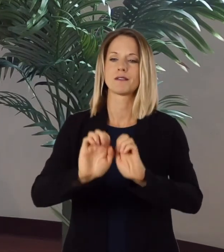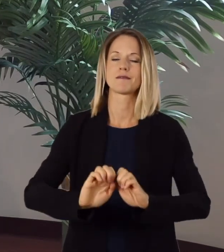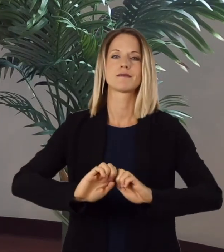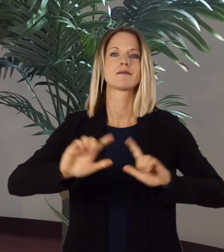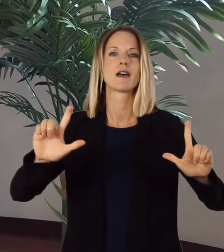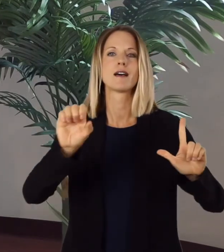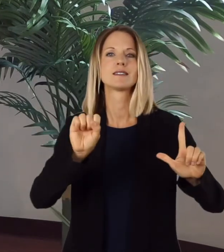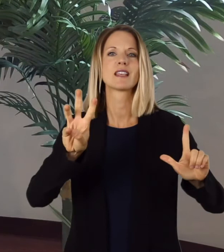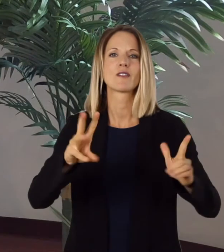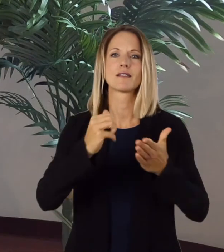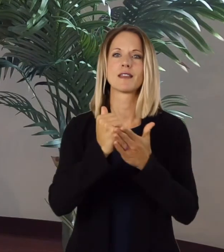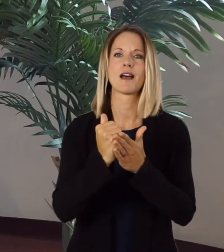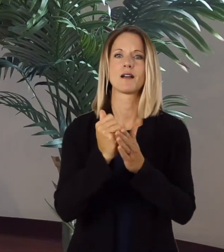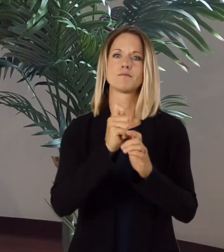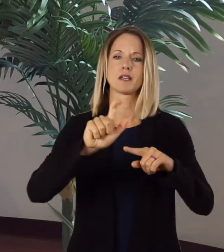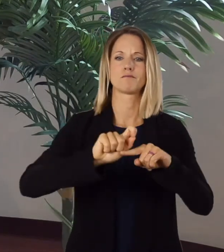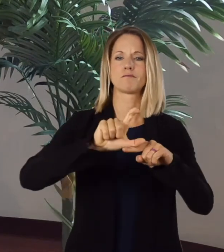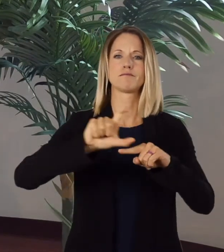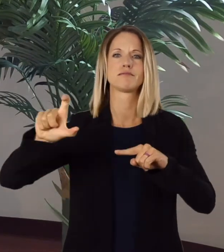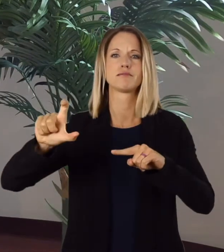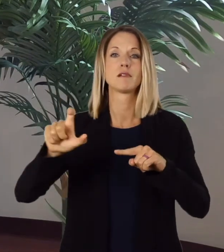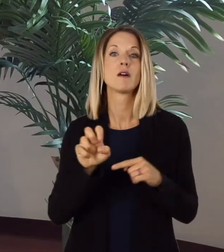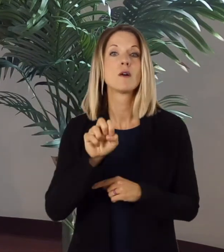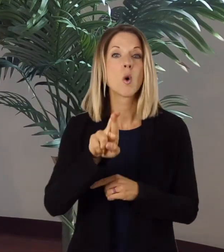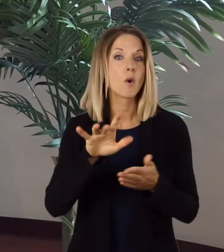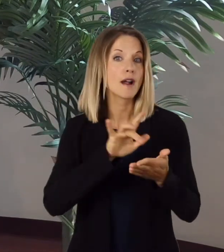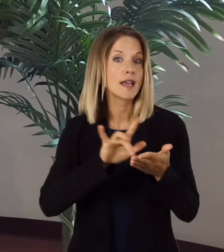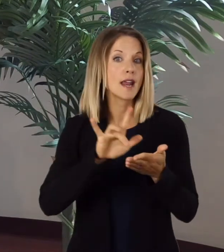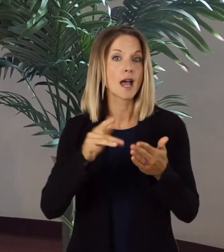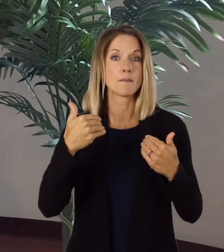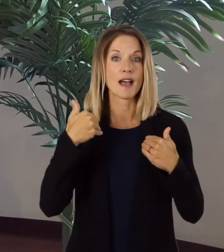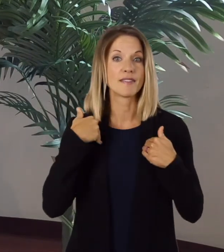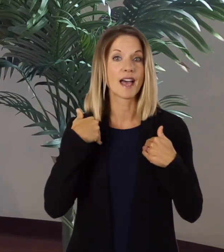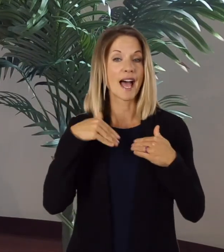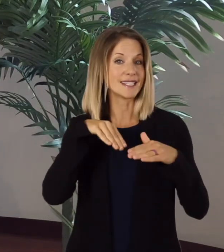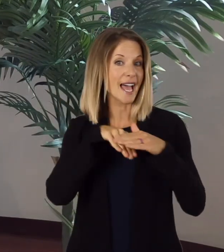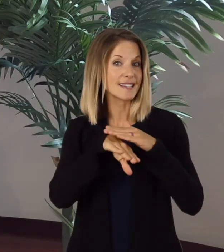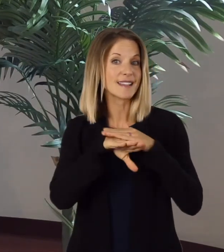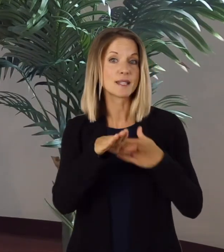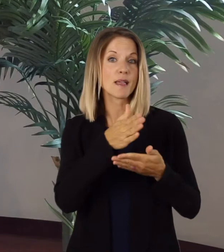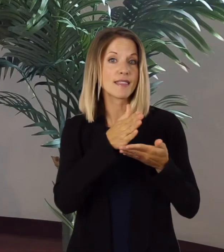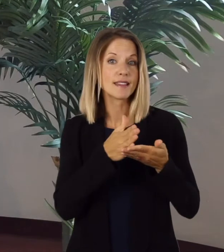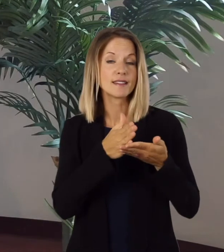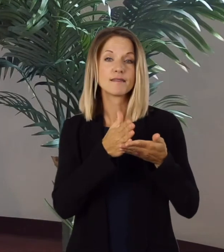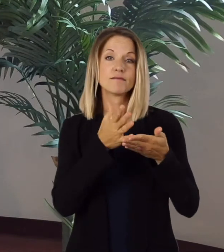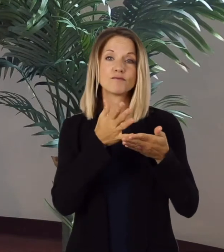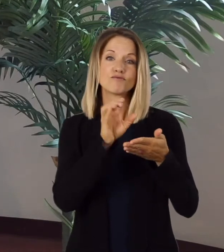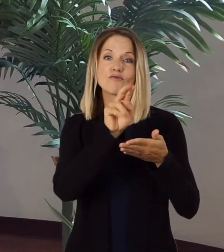maybe an iPad with accessibility features turned on so someone could see what it is